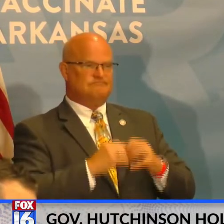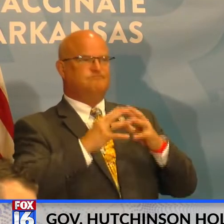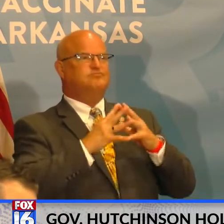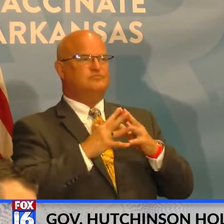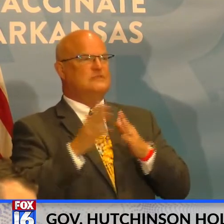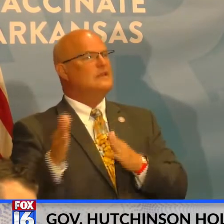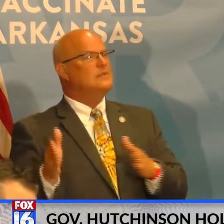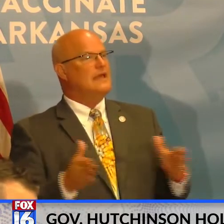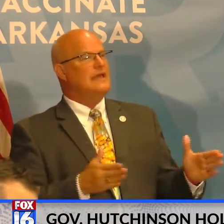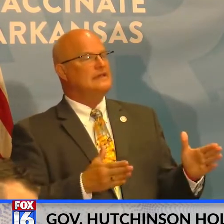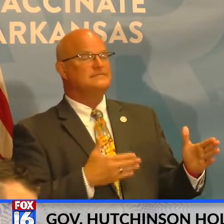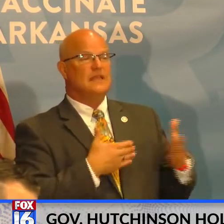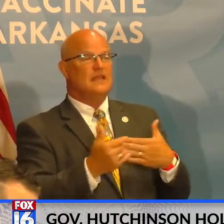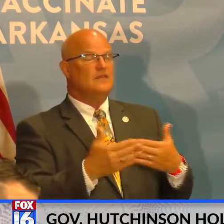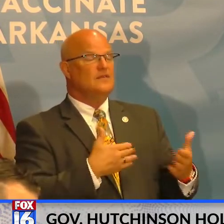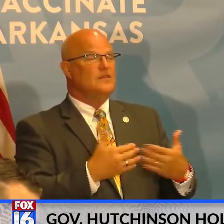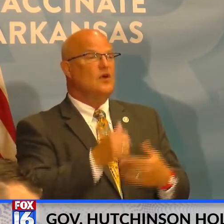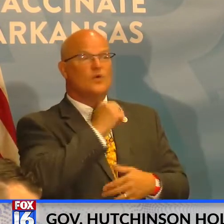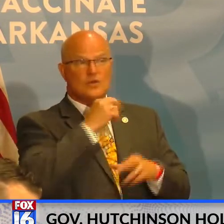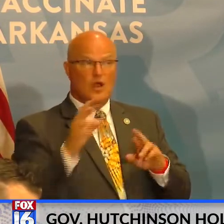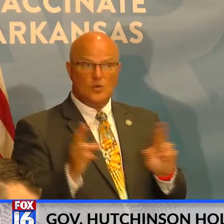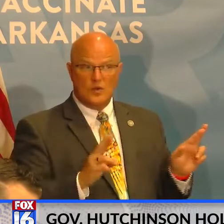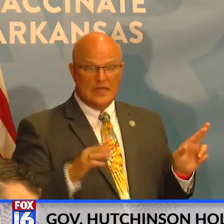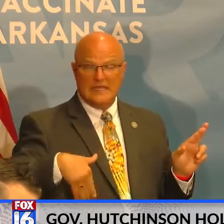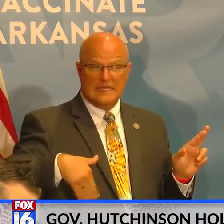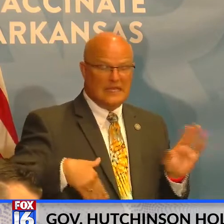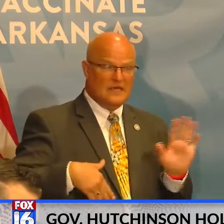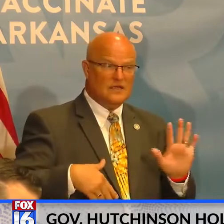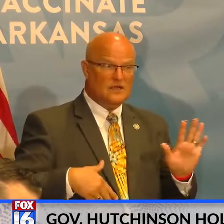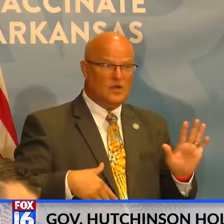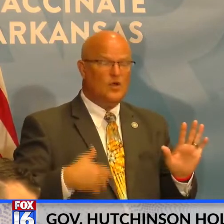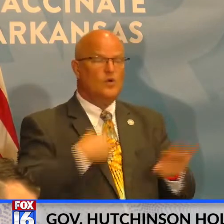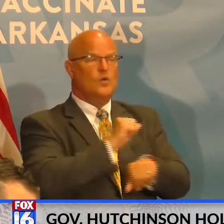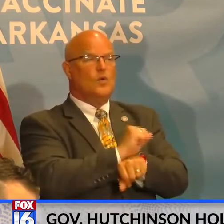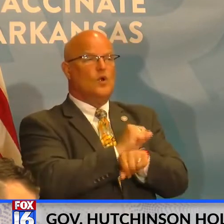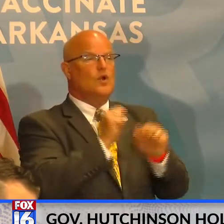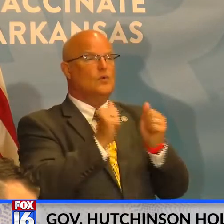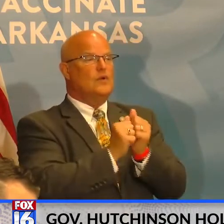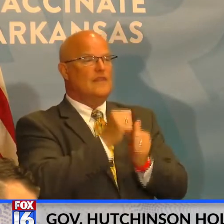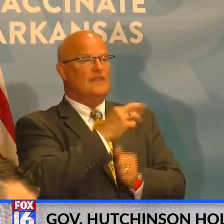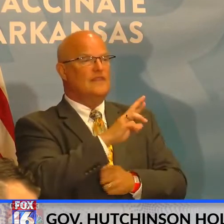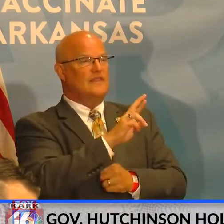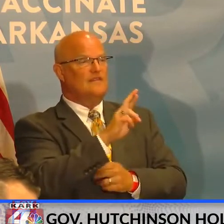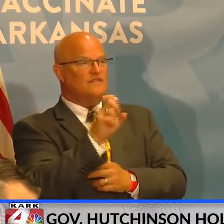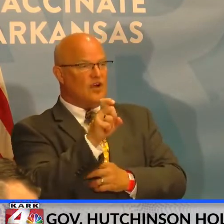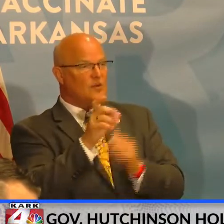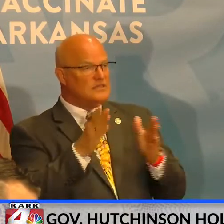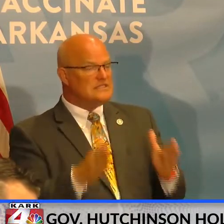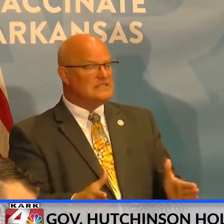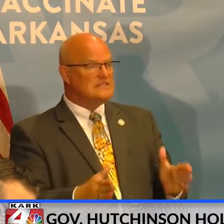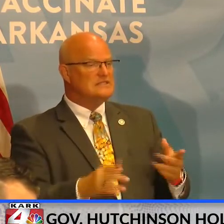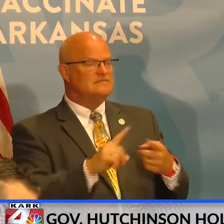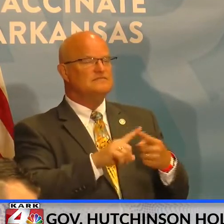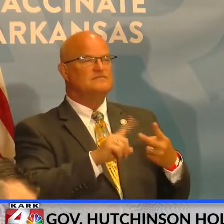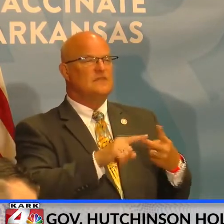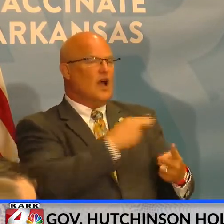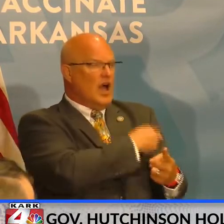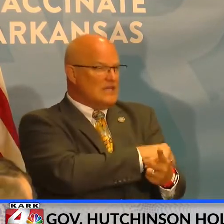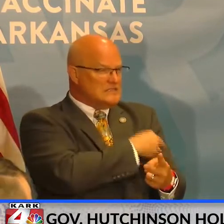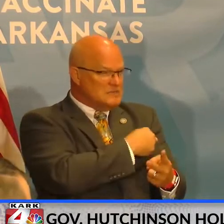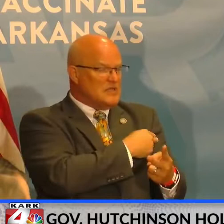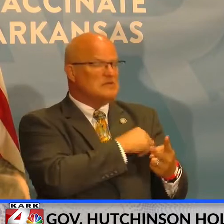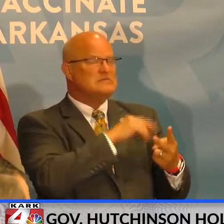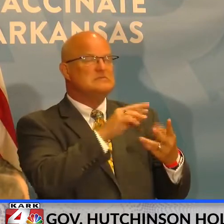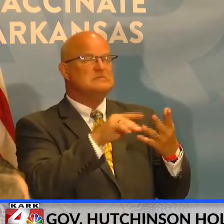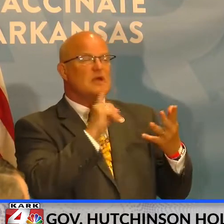strategy, even though we're not ready to do that yet. We're working with our pharmacists, our hospitals and making sure that we will